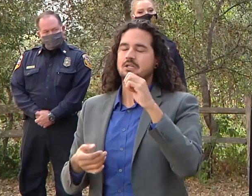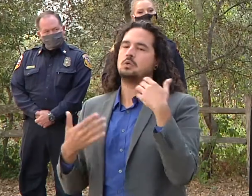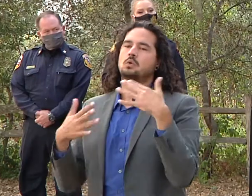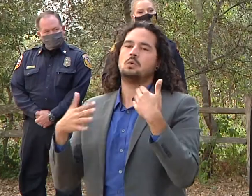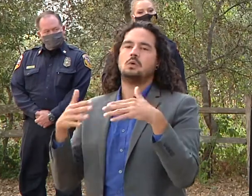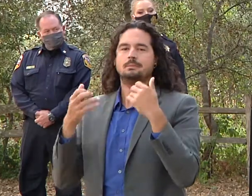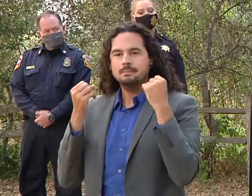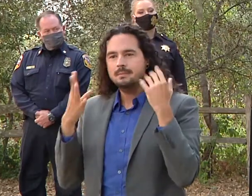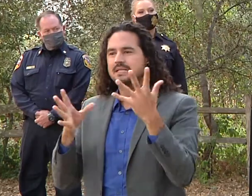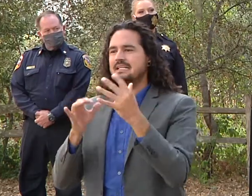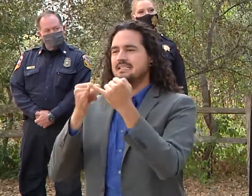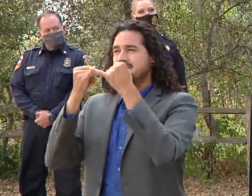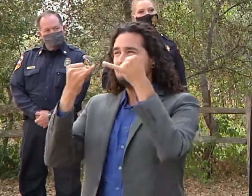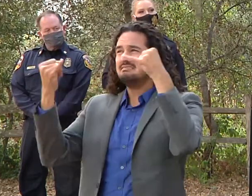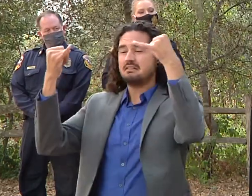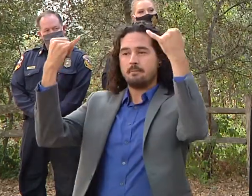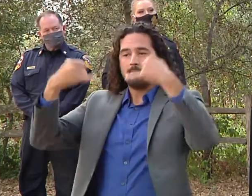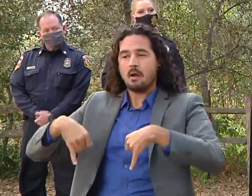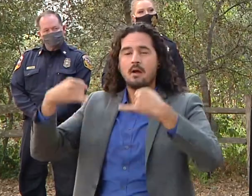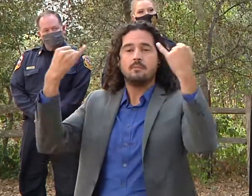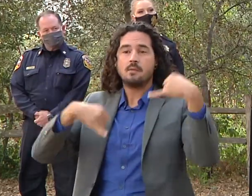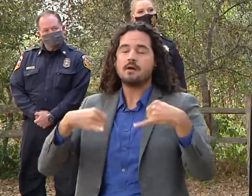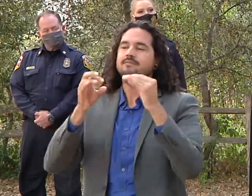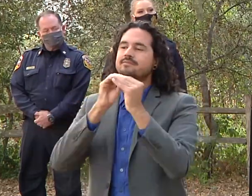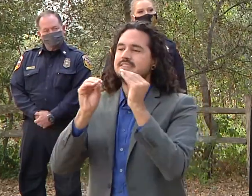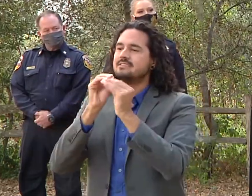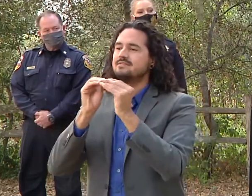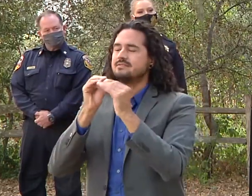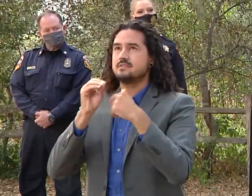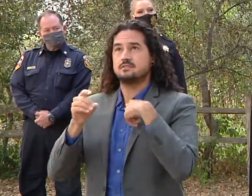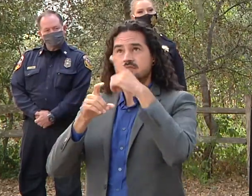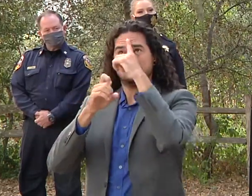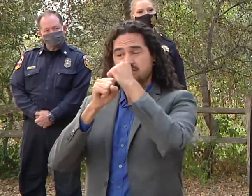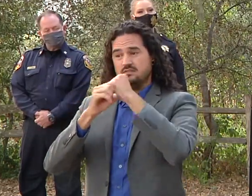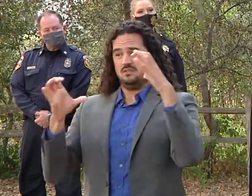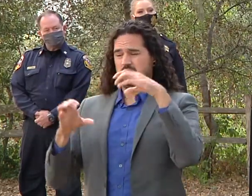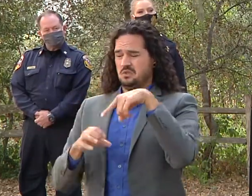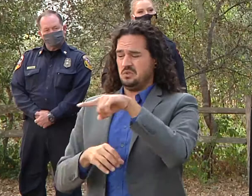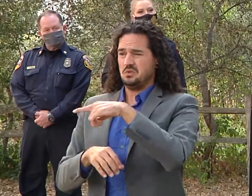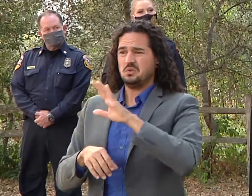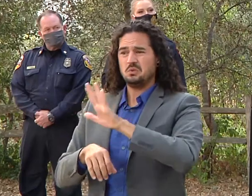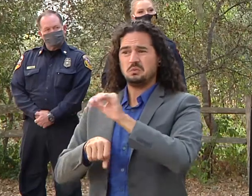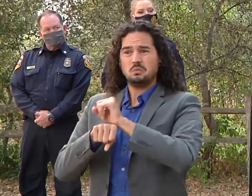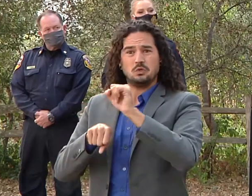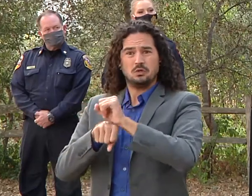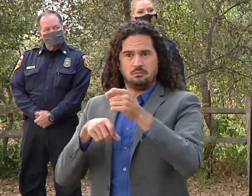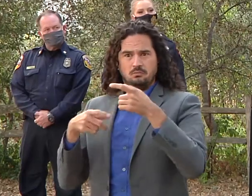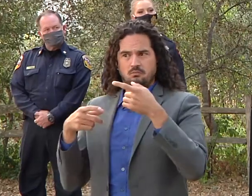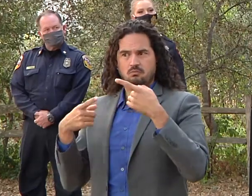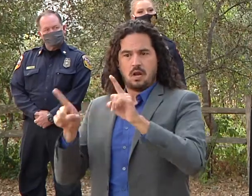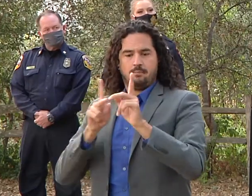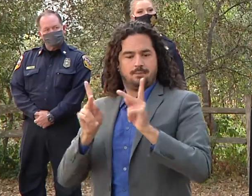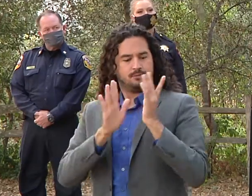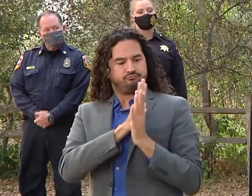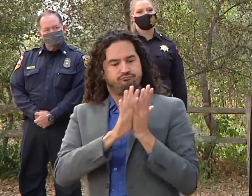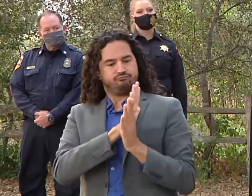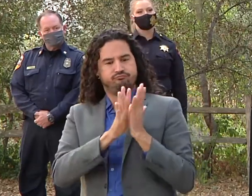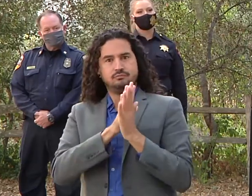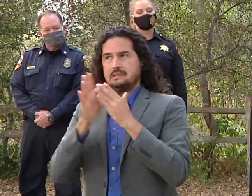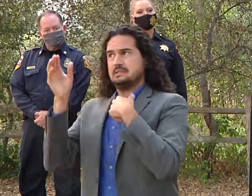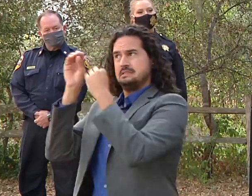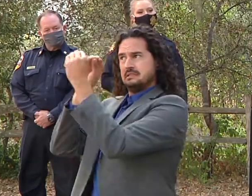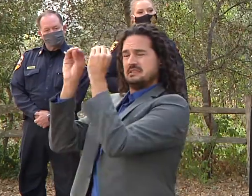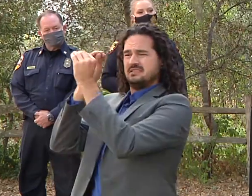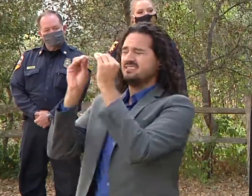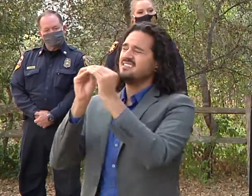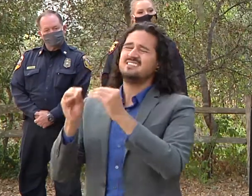lines and doing all that i couldn't imagine them doing that work while people are trying to drive along empire grade so that uh